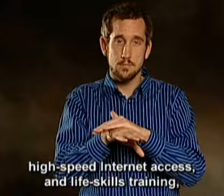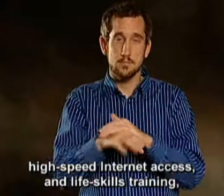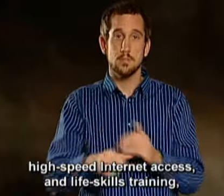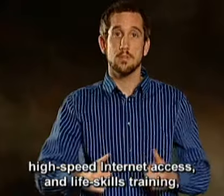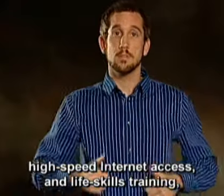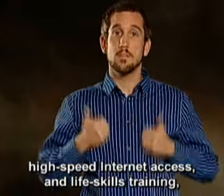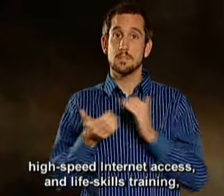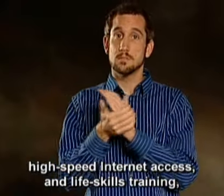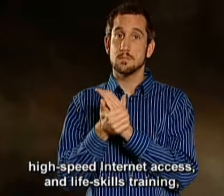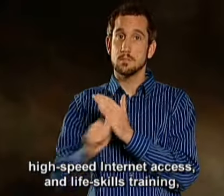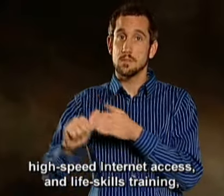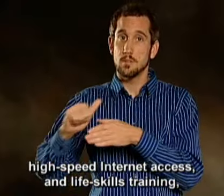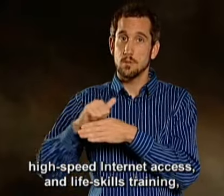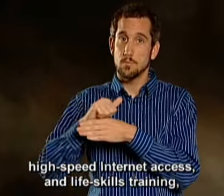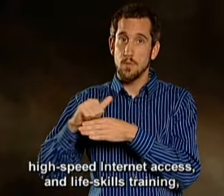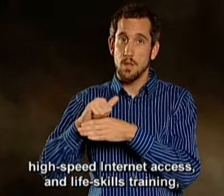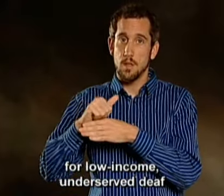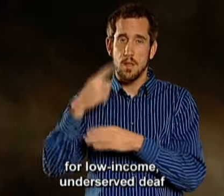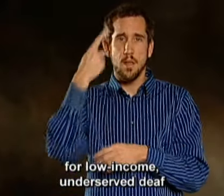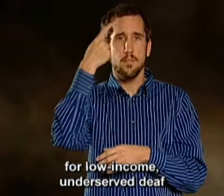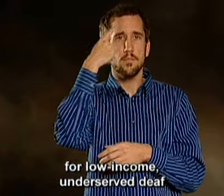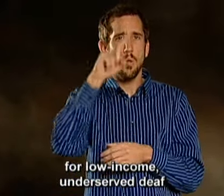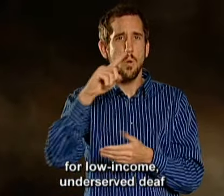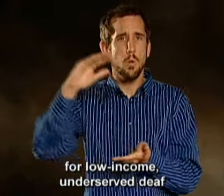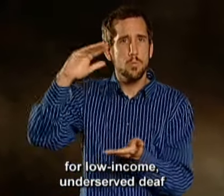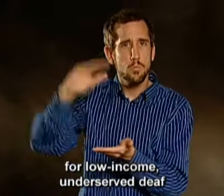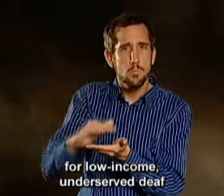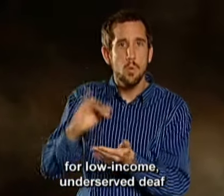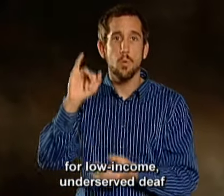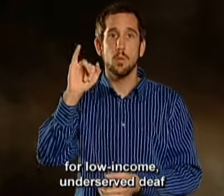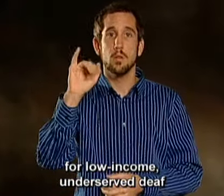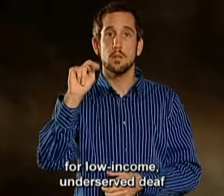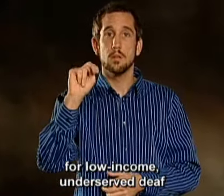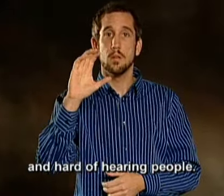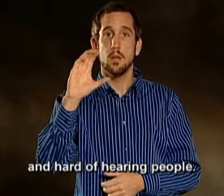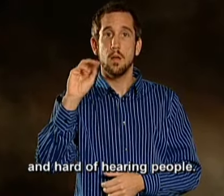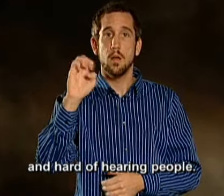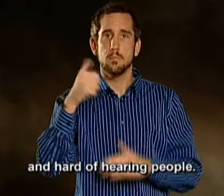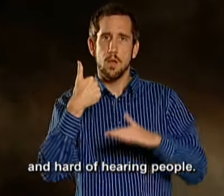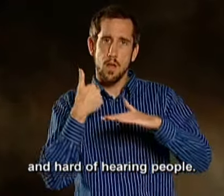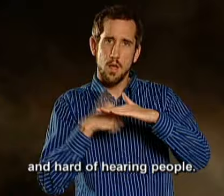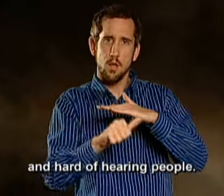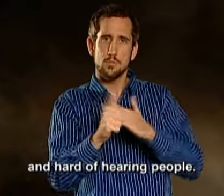and life skills training for low-income, underserved deaf and hard of hearing people.